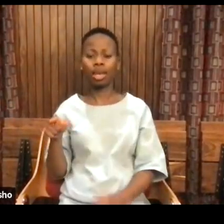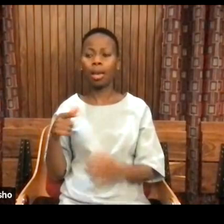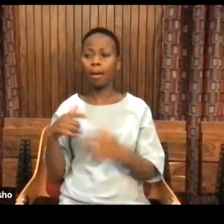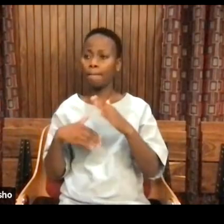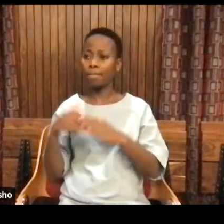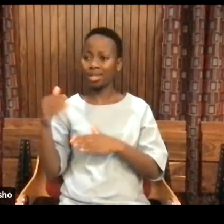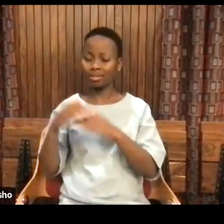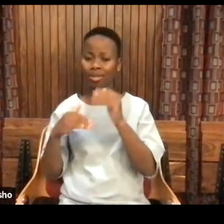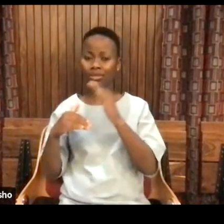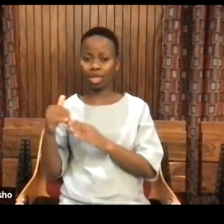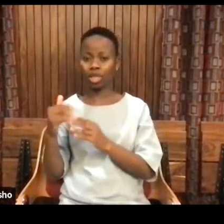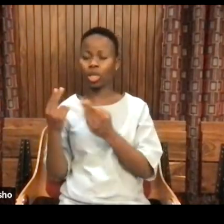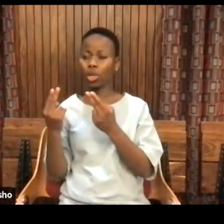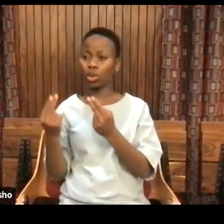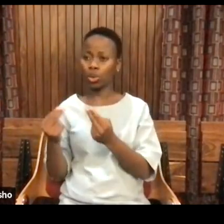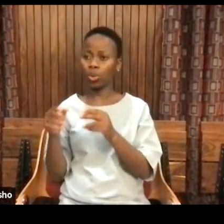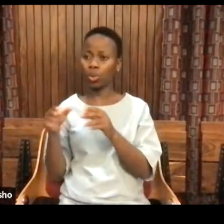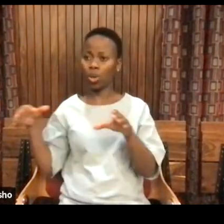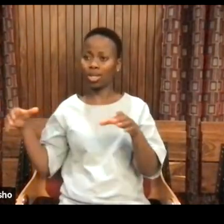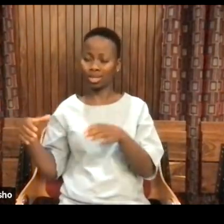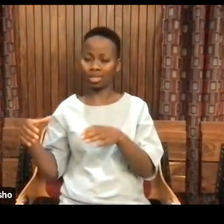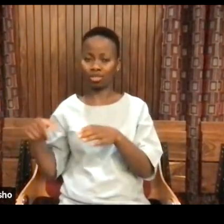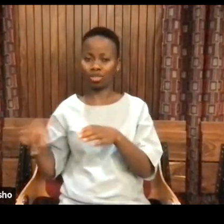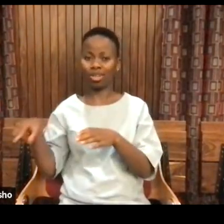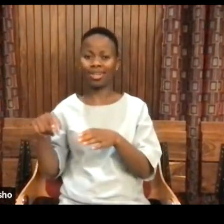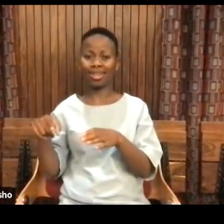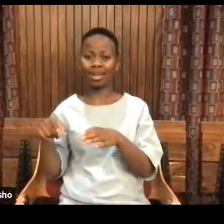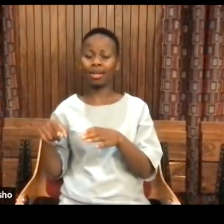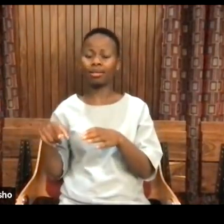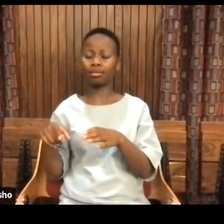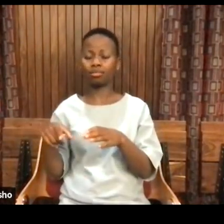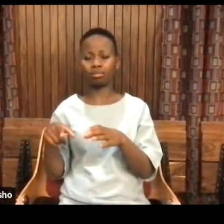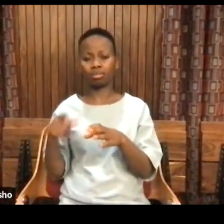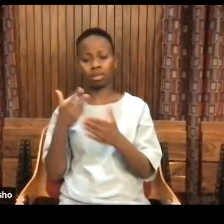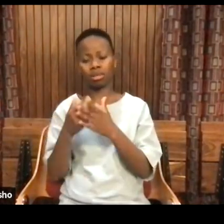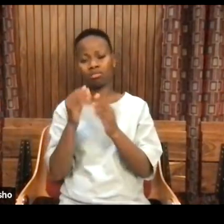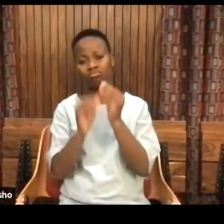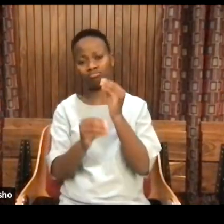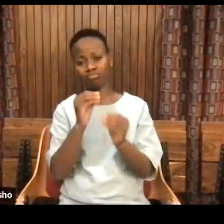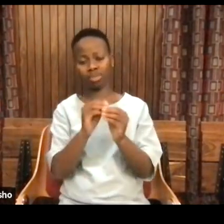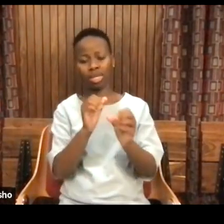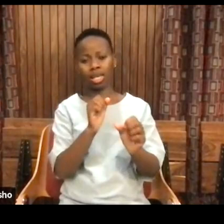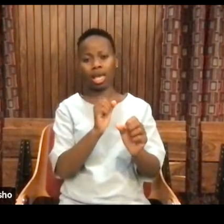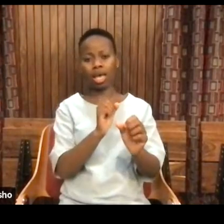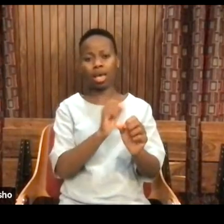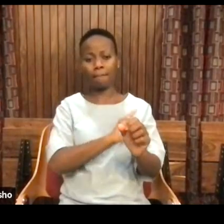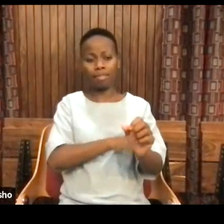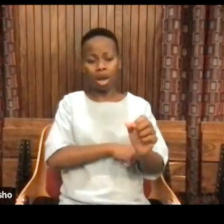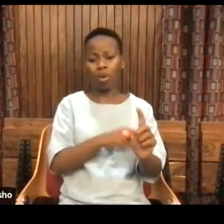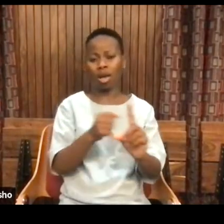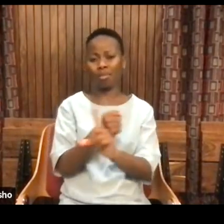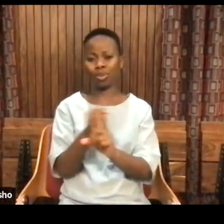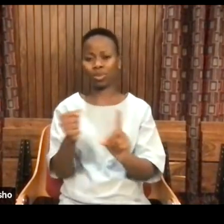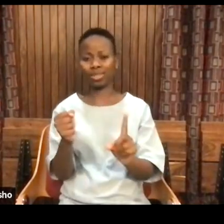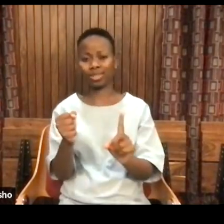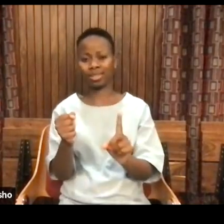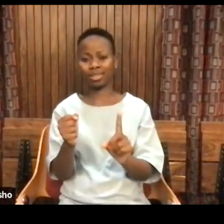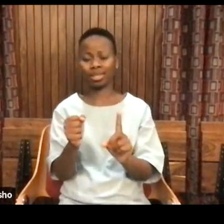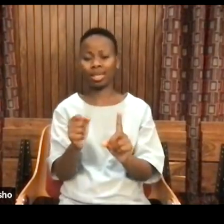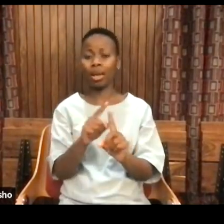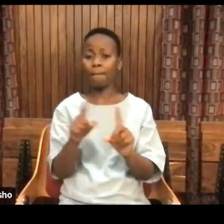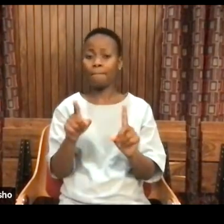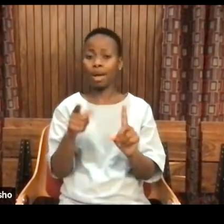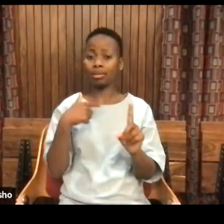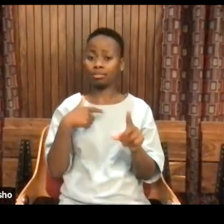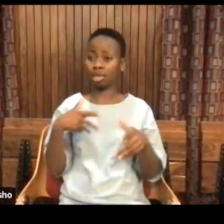of ways in which we deal with abuse or the hoarding of power. So I'm not here making a